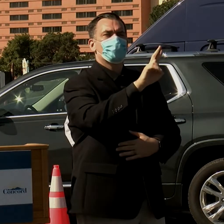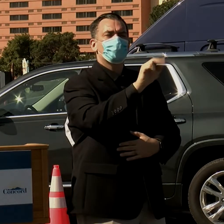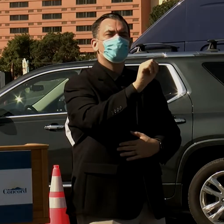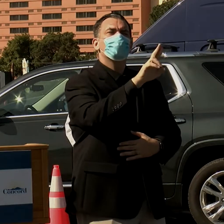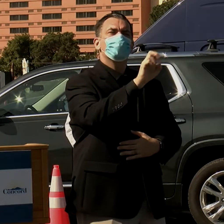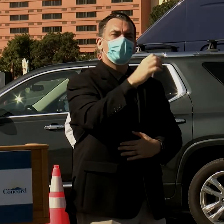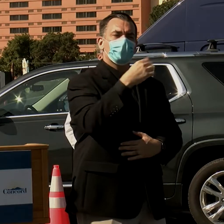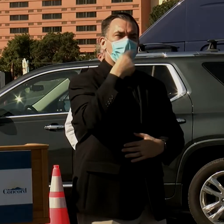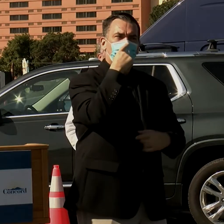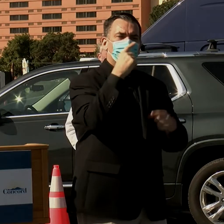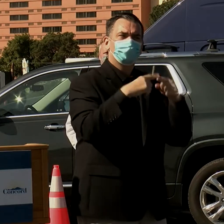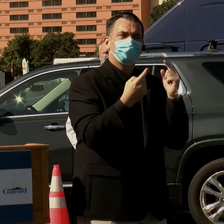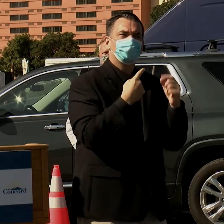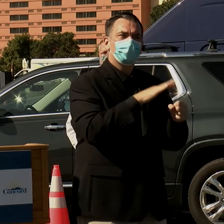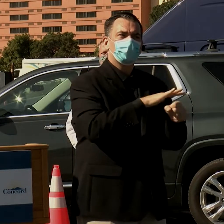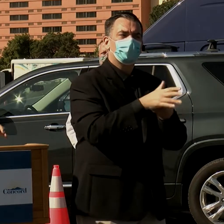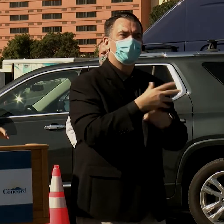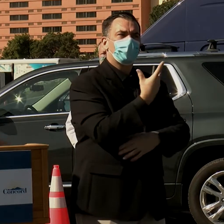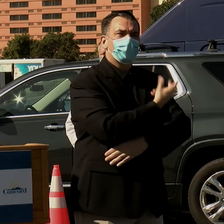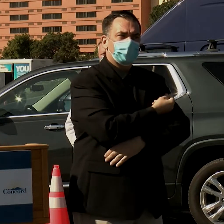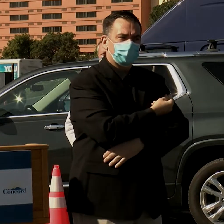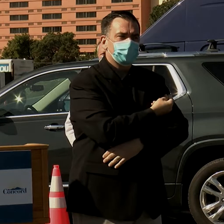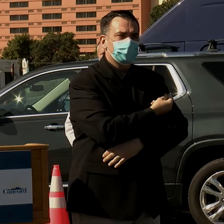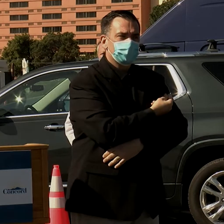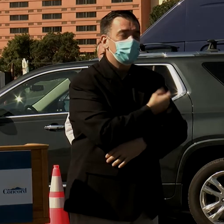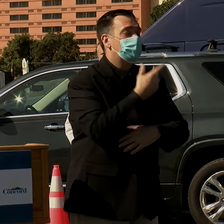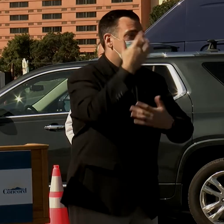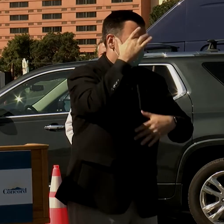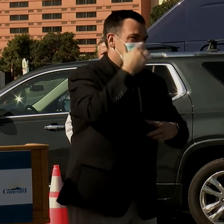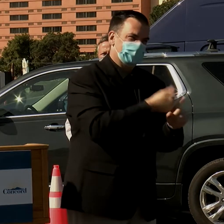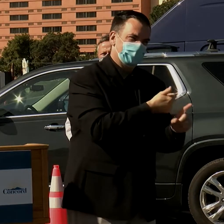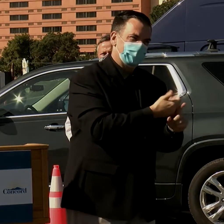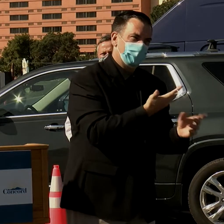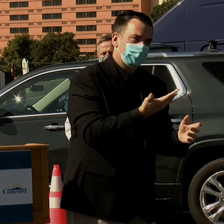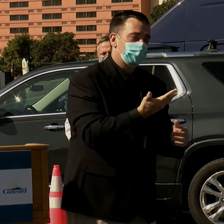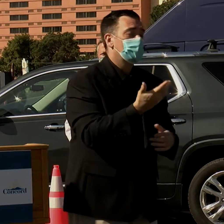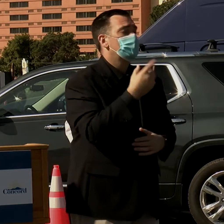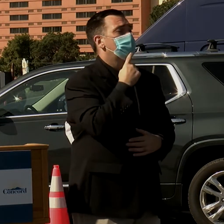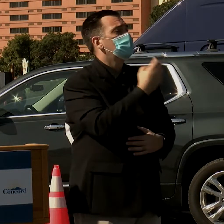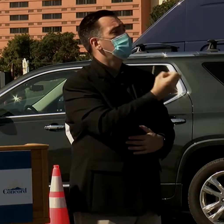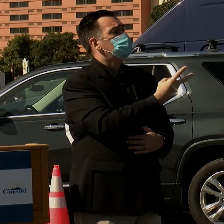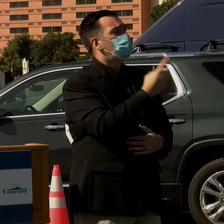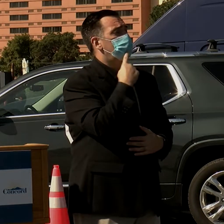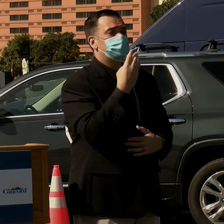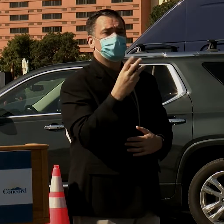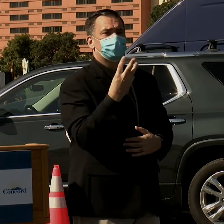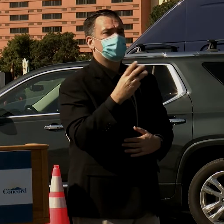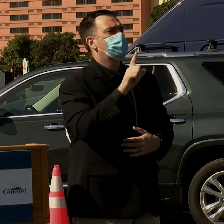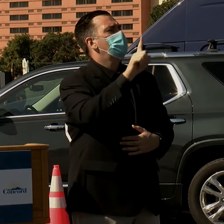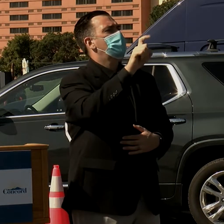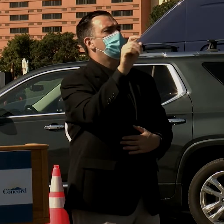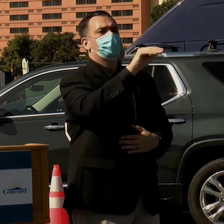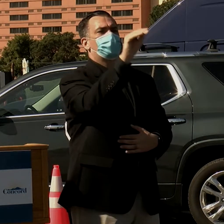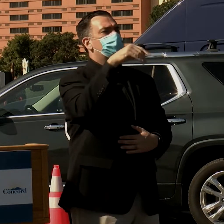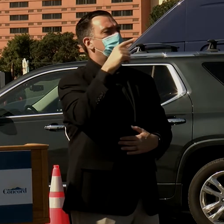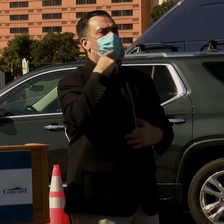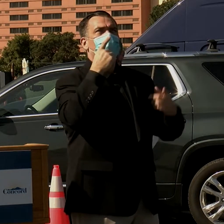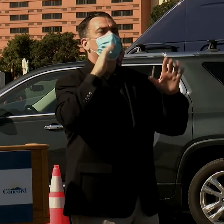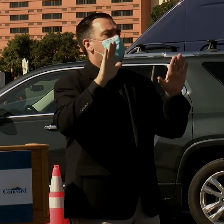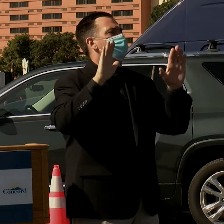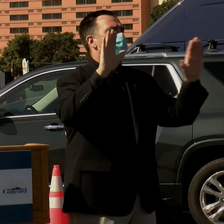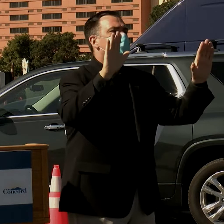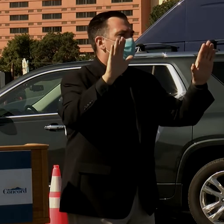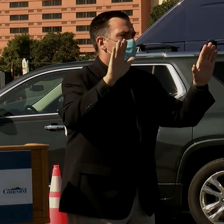with the COVID vaccine with the COVID with COVID disease itself. But 12 to 16, 100% is just absolutely amazing.